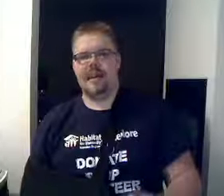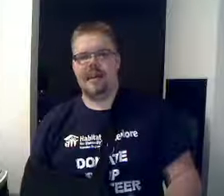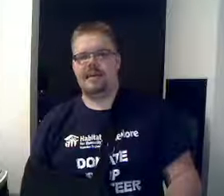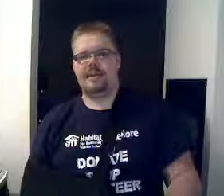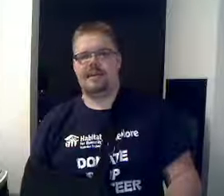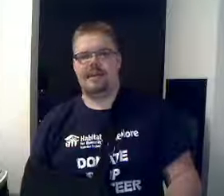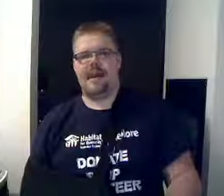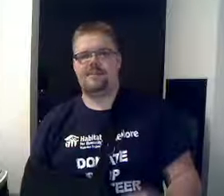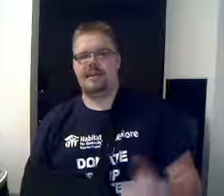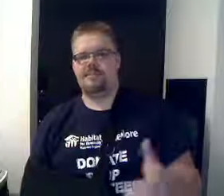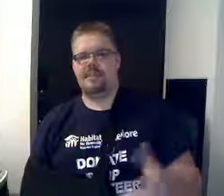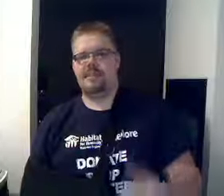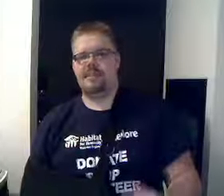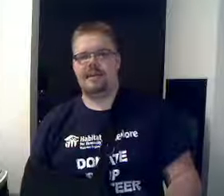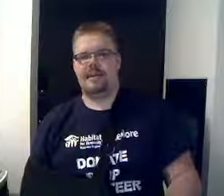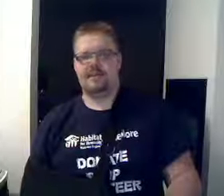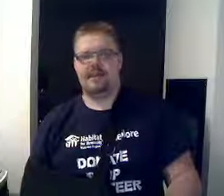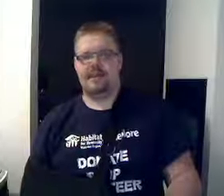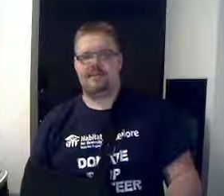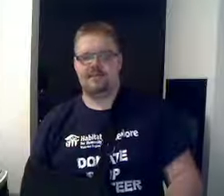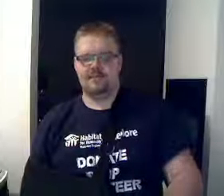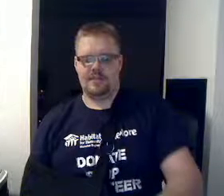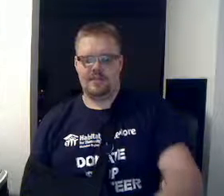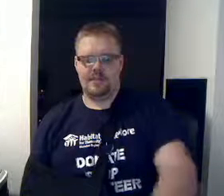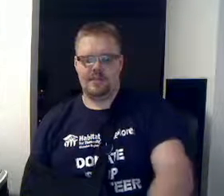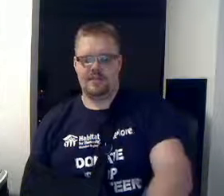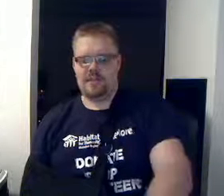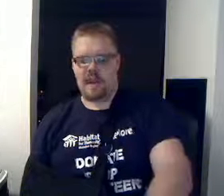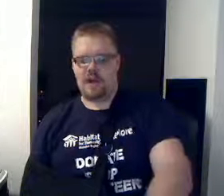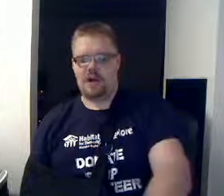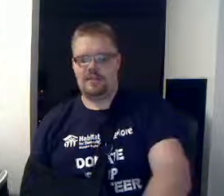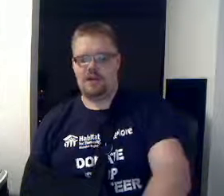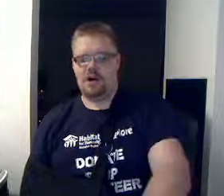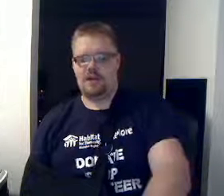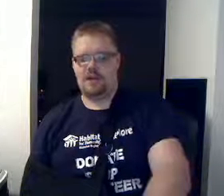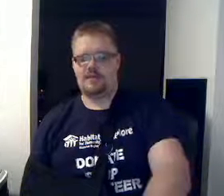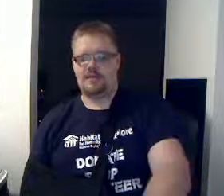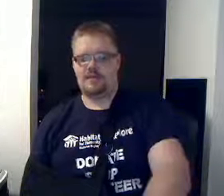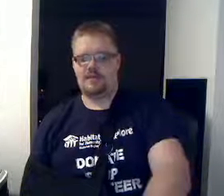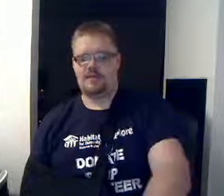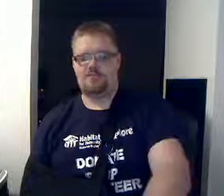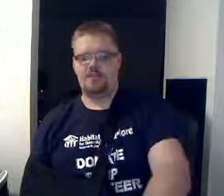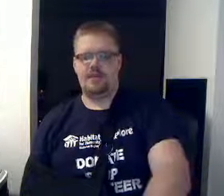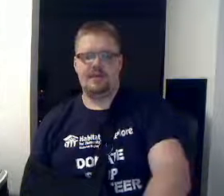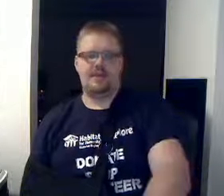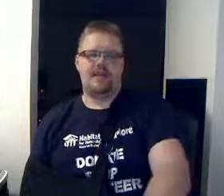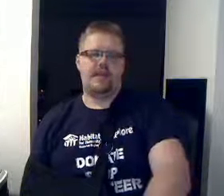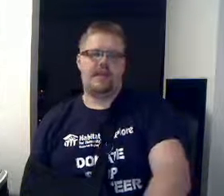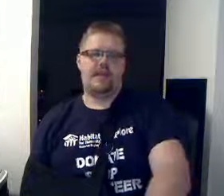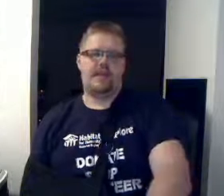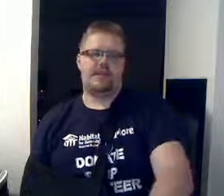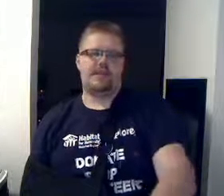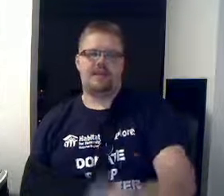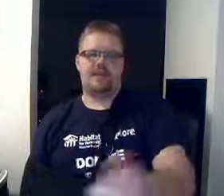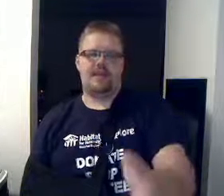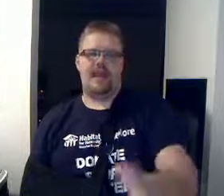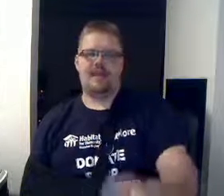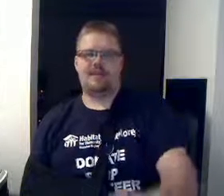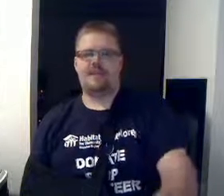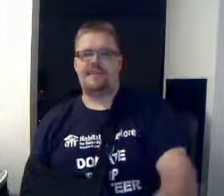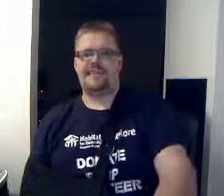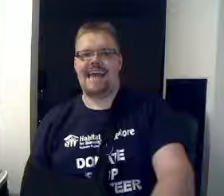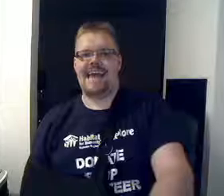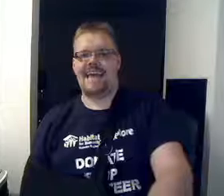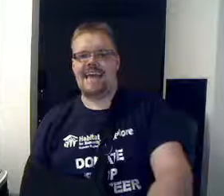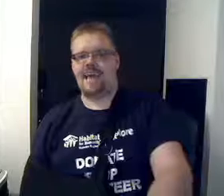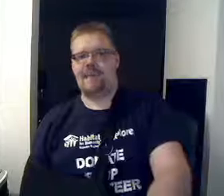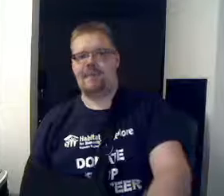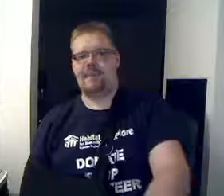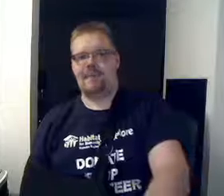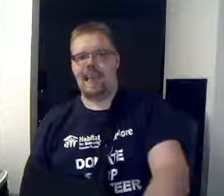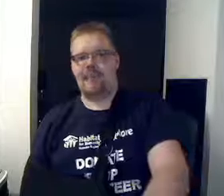bad idea. Have I missed anything? Leave that in the comments below. And until then, good day and good game.